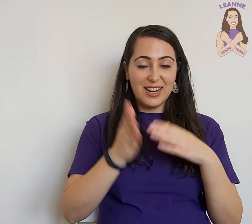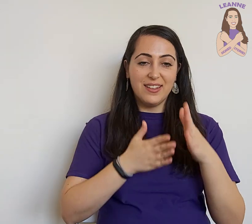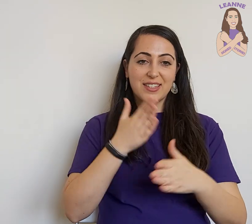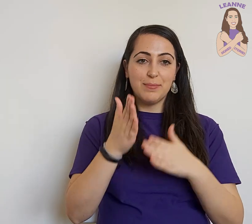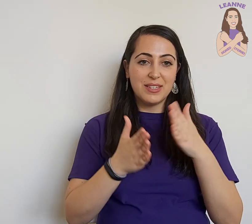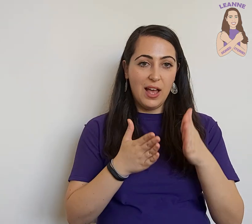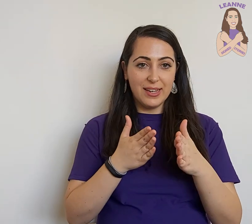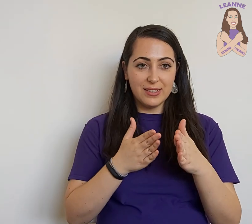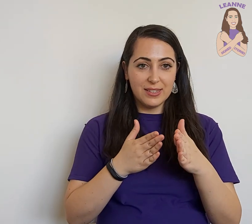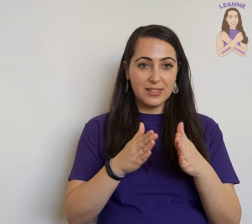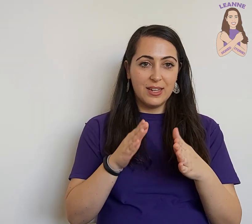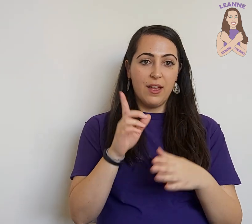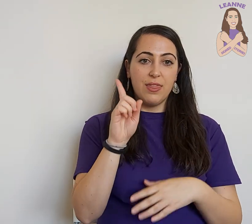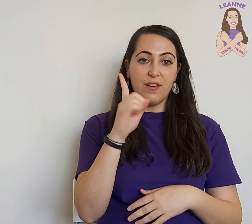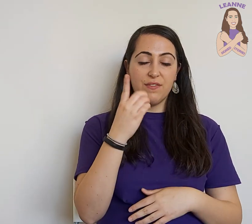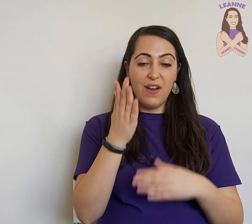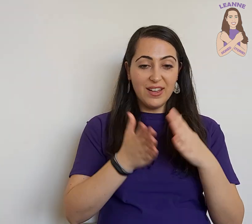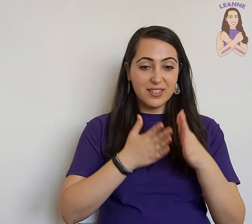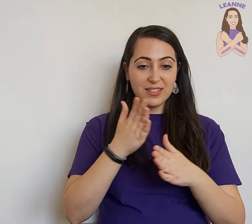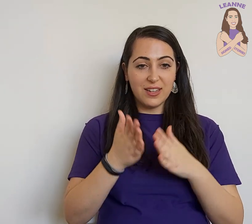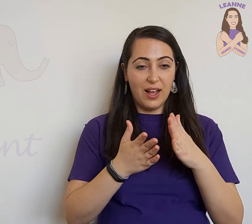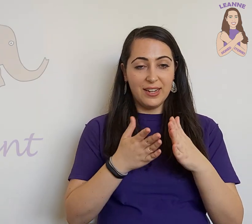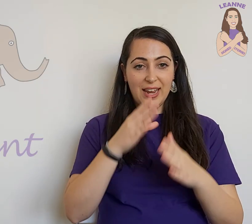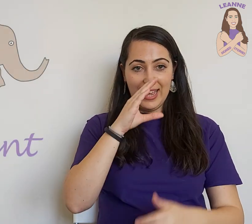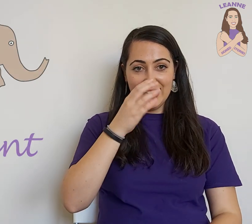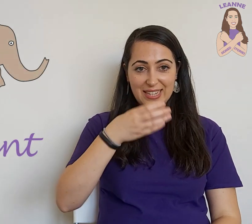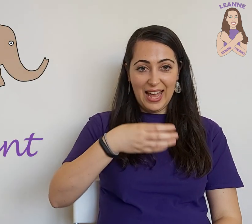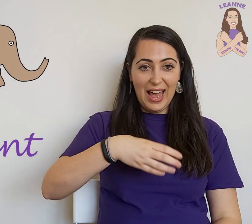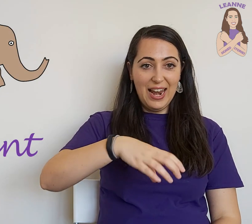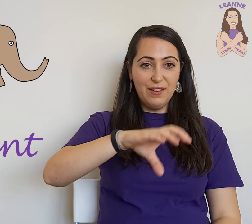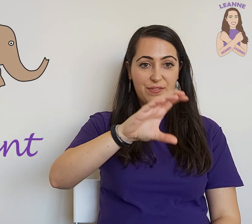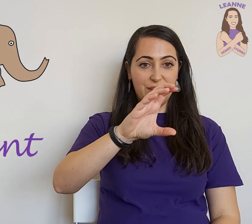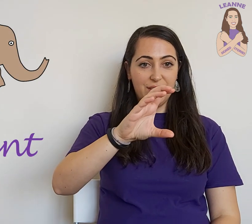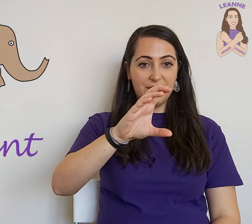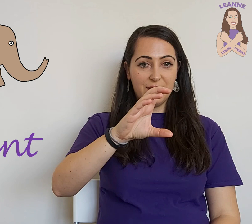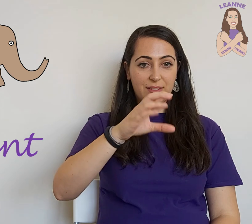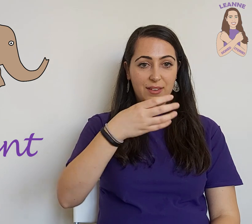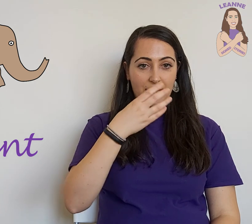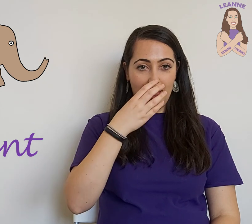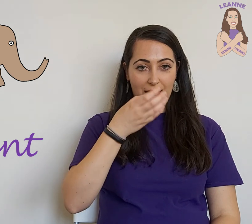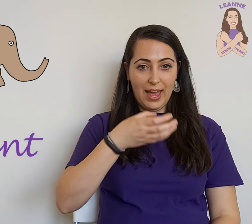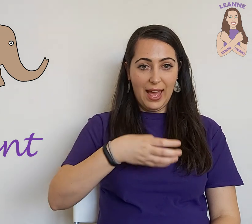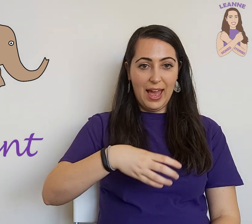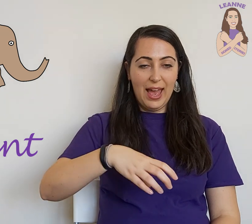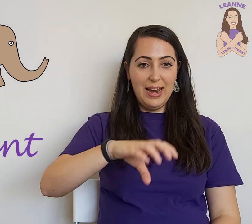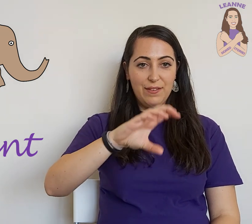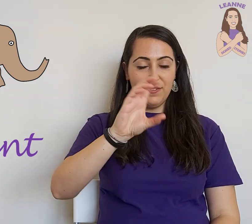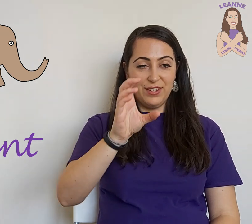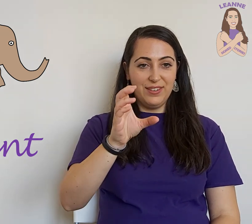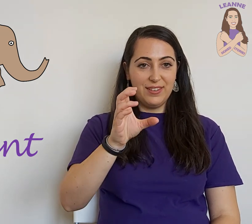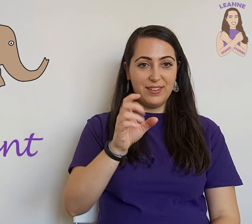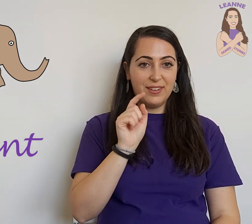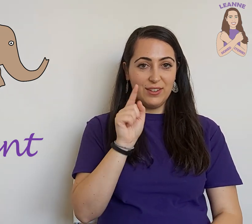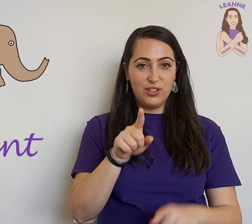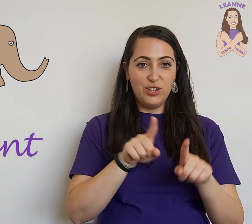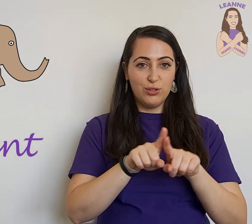some signs. The first sign is elephant, elephant. You try.